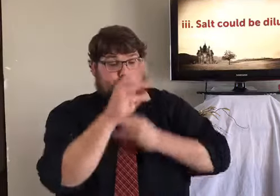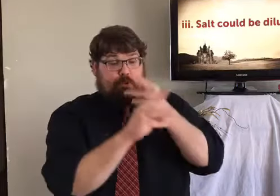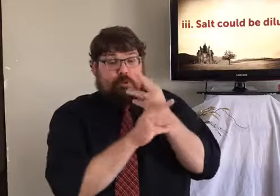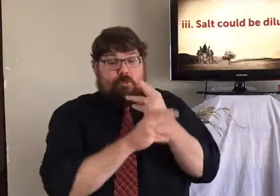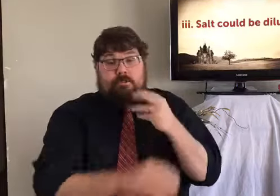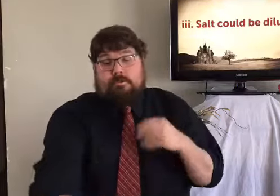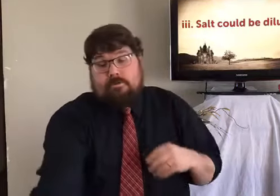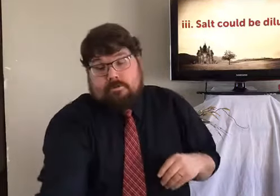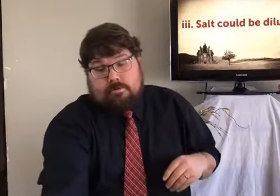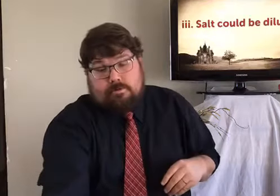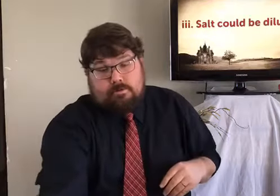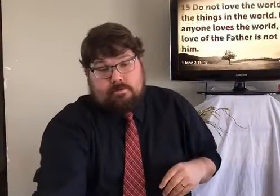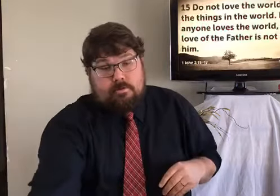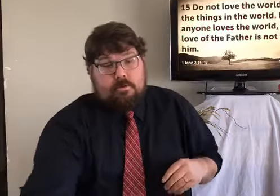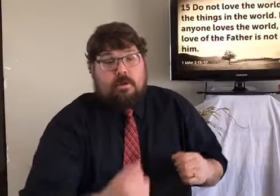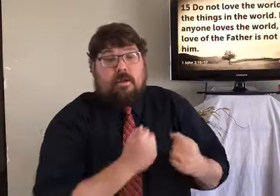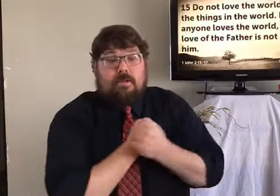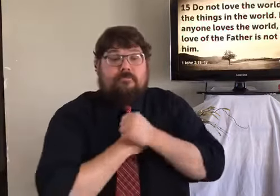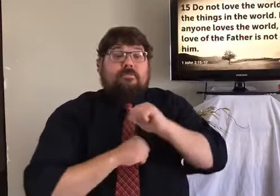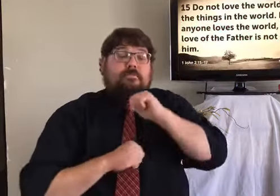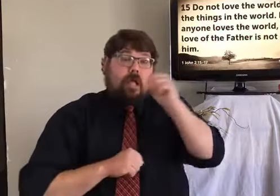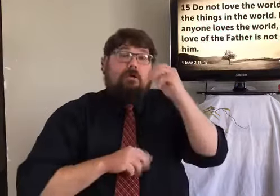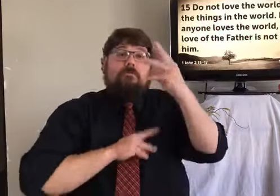It says, love not the world.